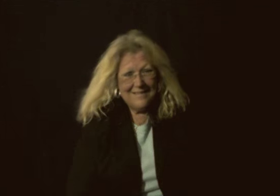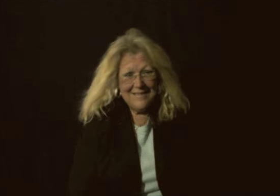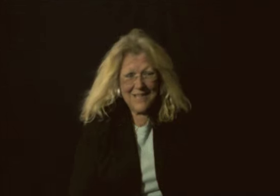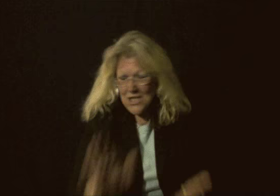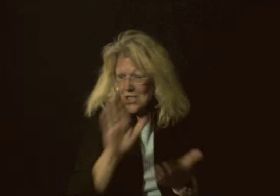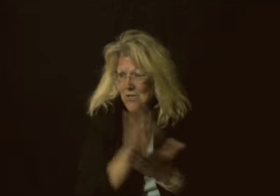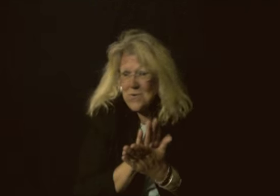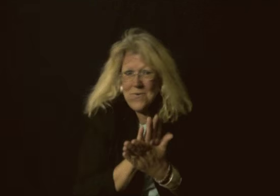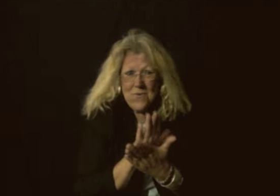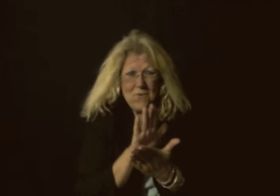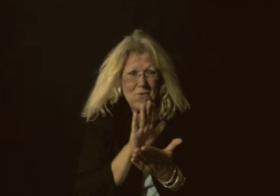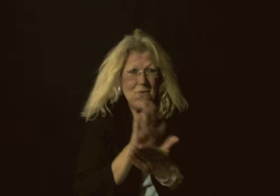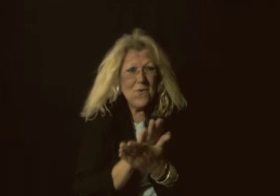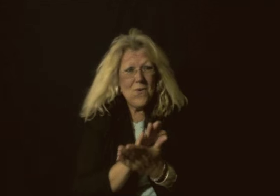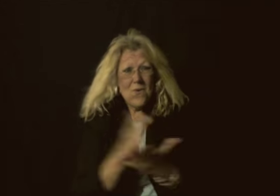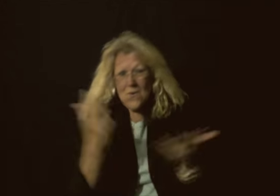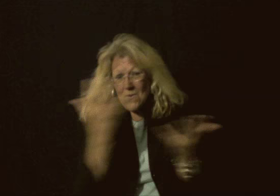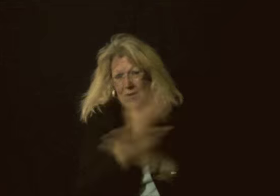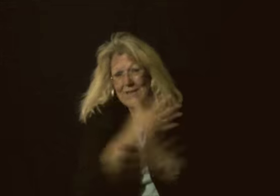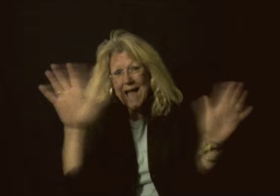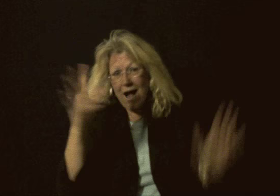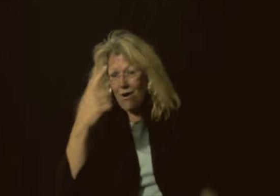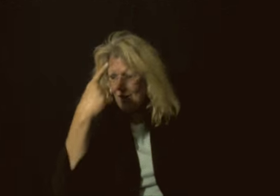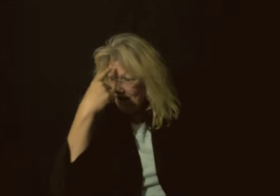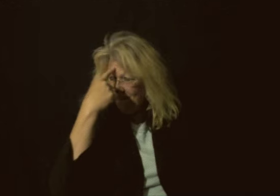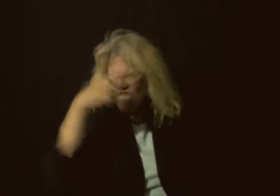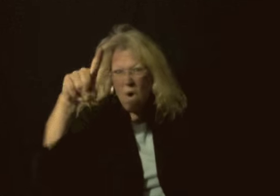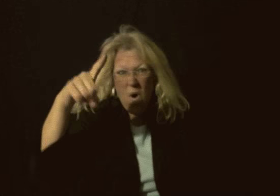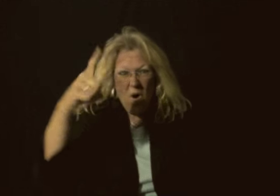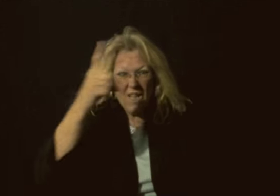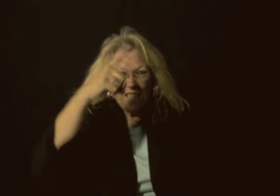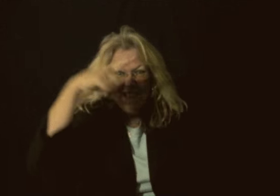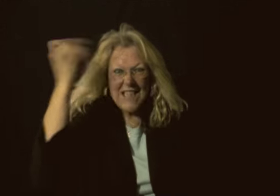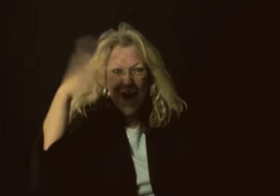Screw down the whole song!